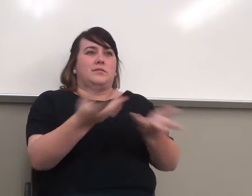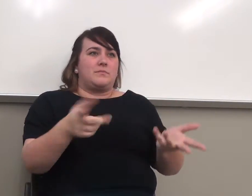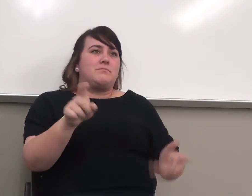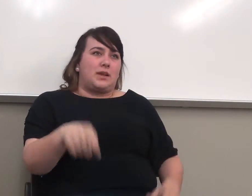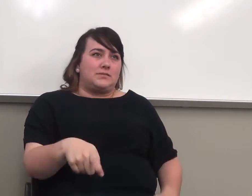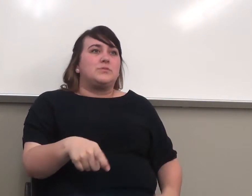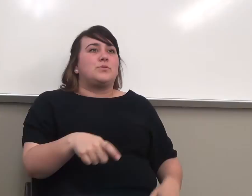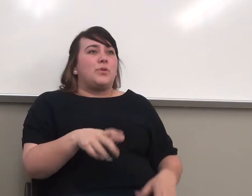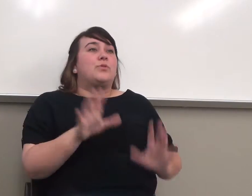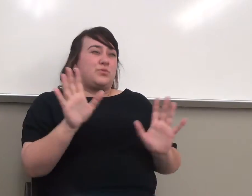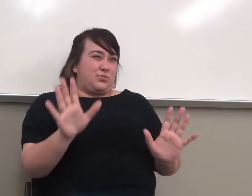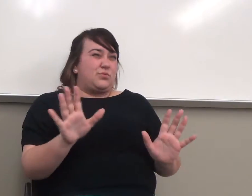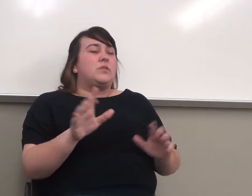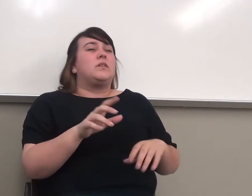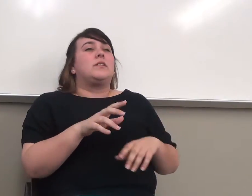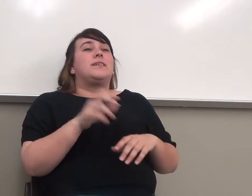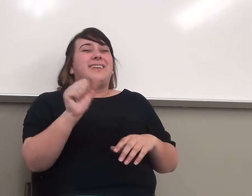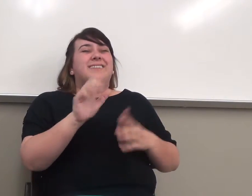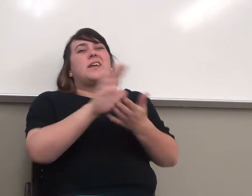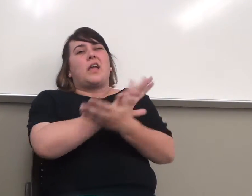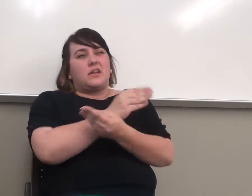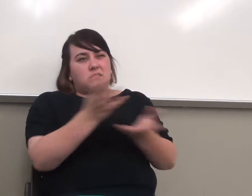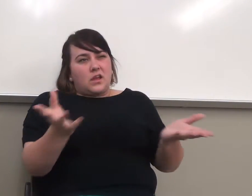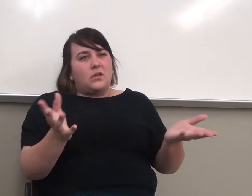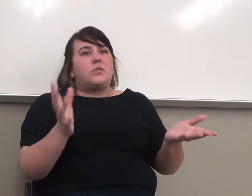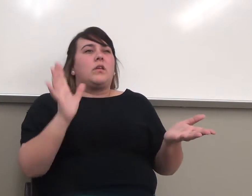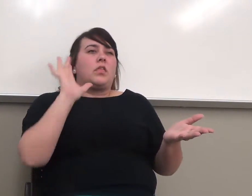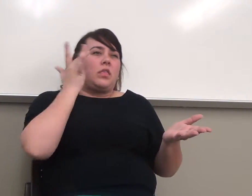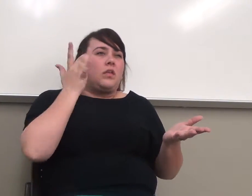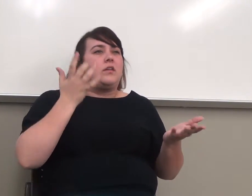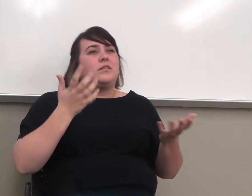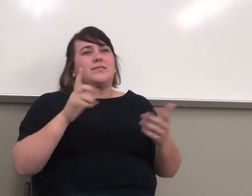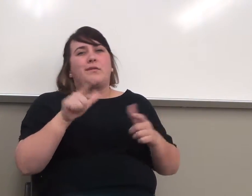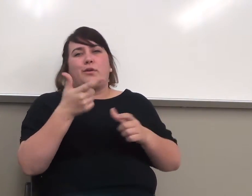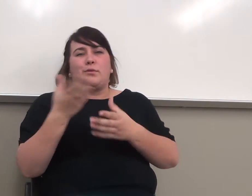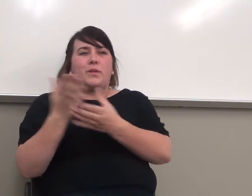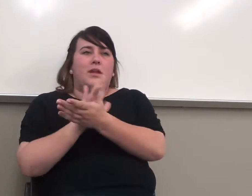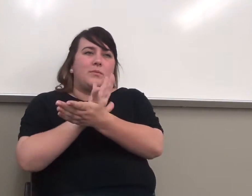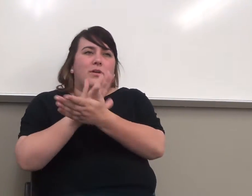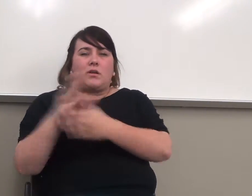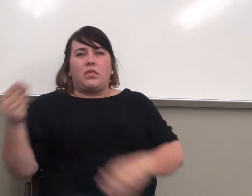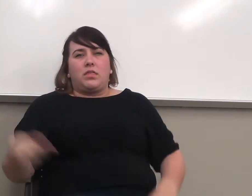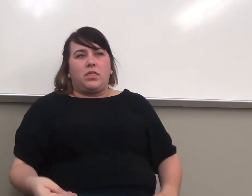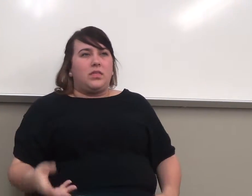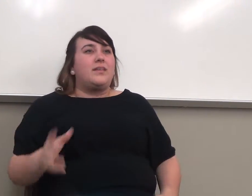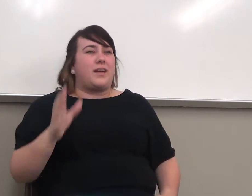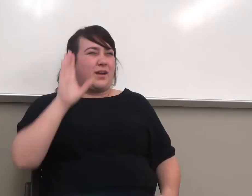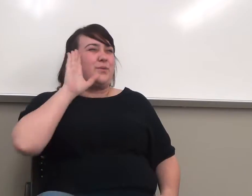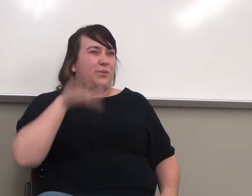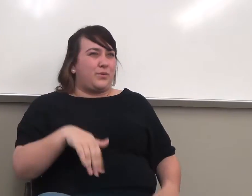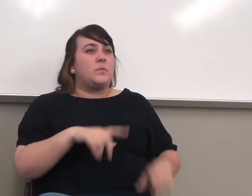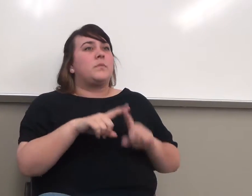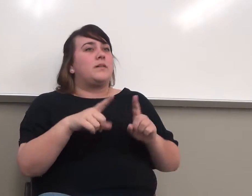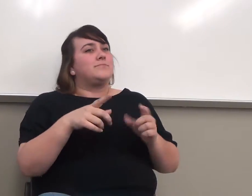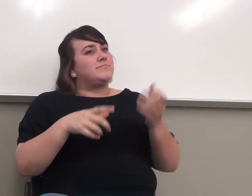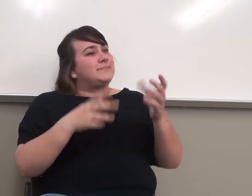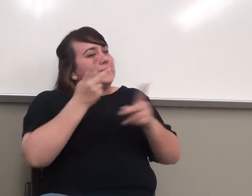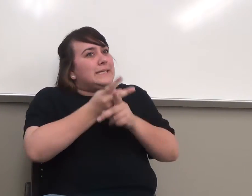it's, you know, yes, it's a handout, and another handout. Oh, this is just another handout the teacher's giving you. But you need to hold on to it, and you